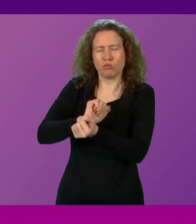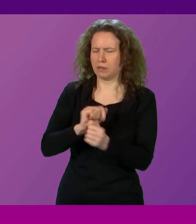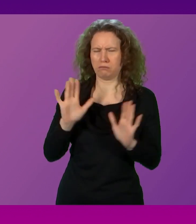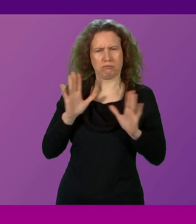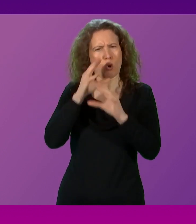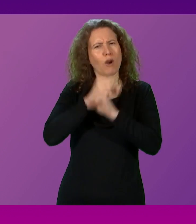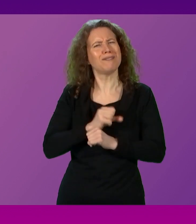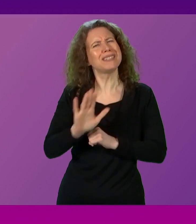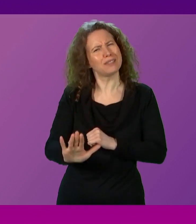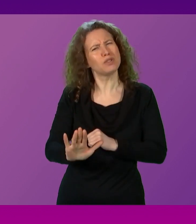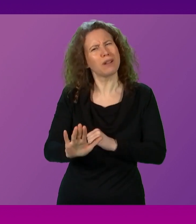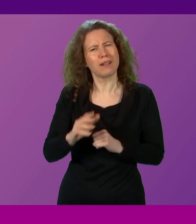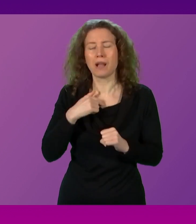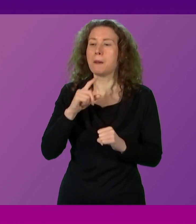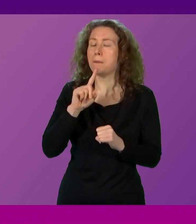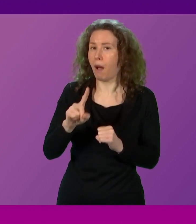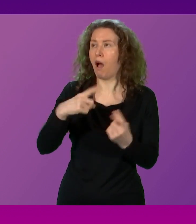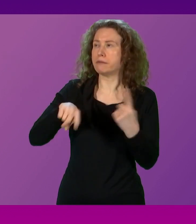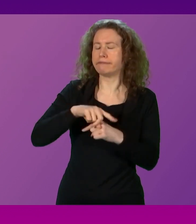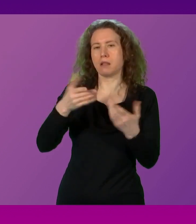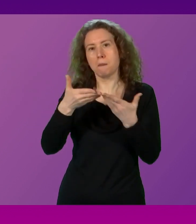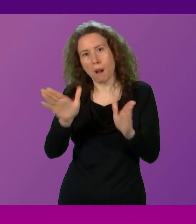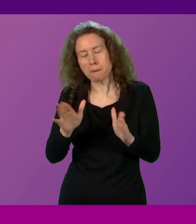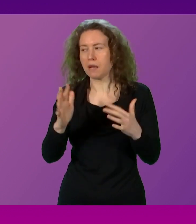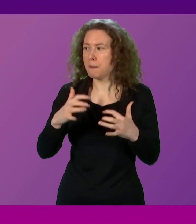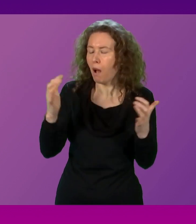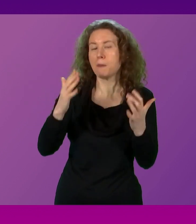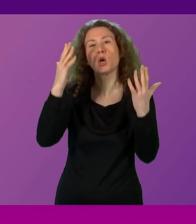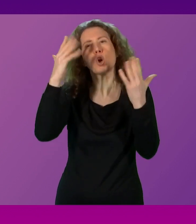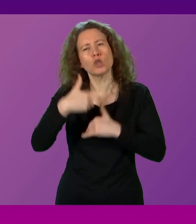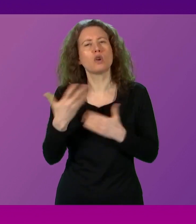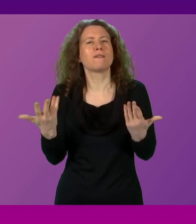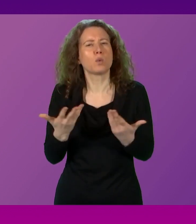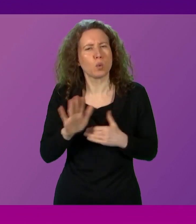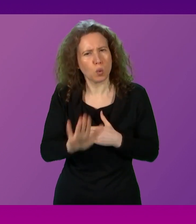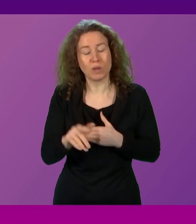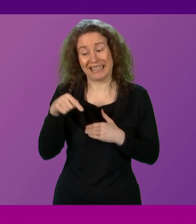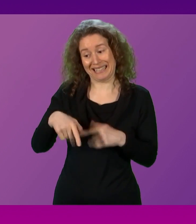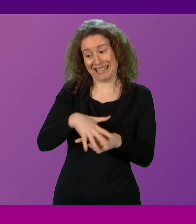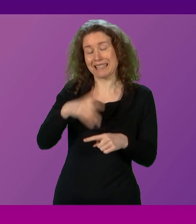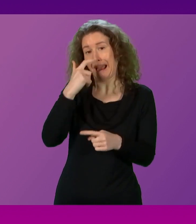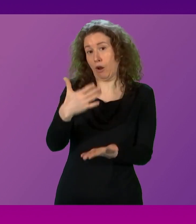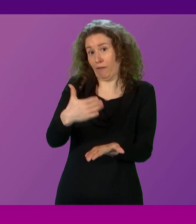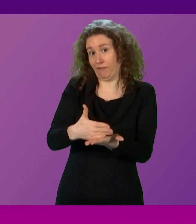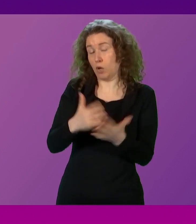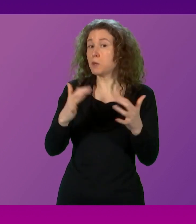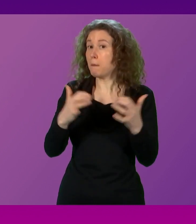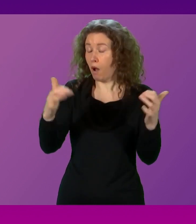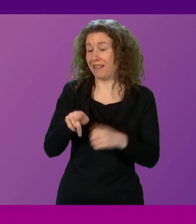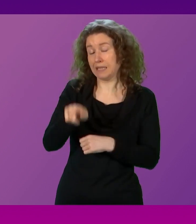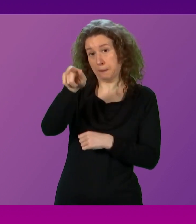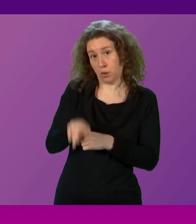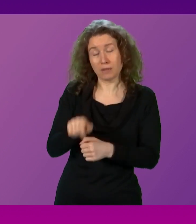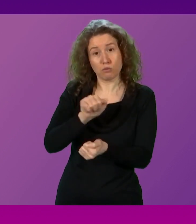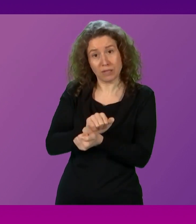But given the understandable public and parliamentary concern in this case, I can confirm to Parliament that this